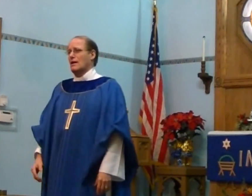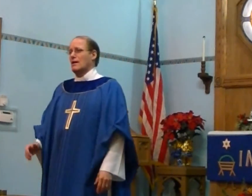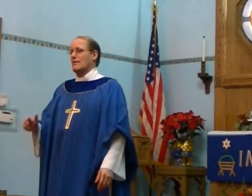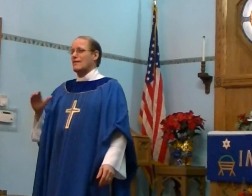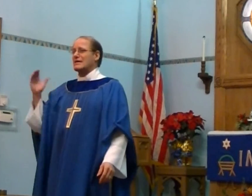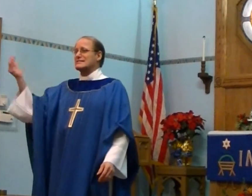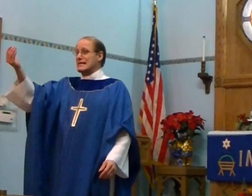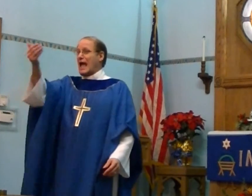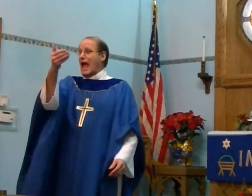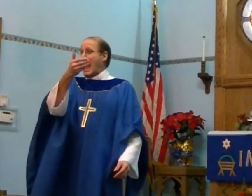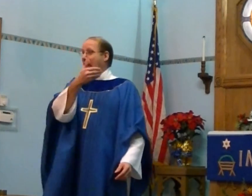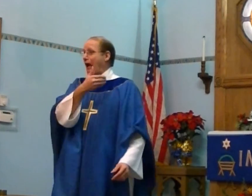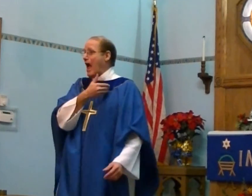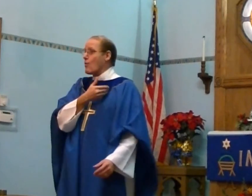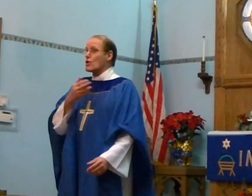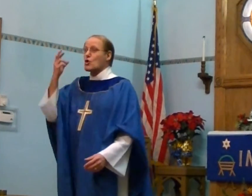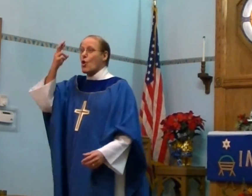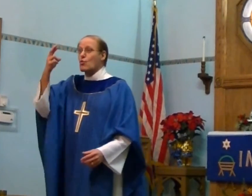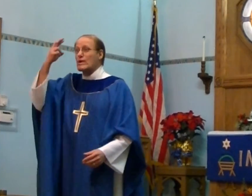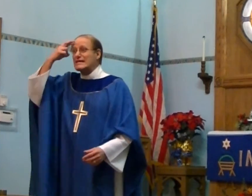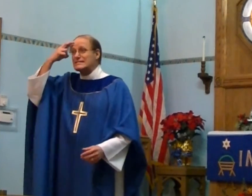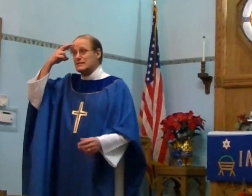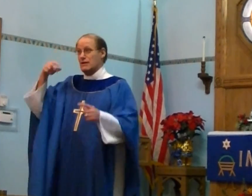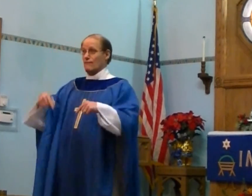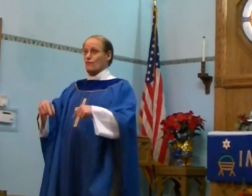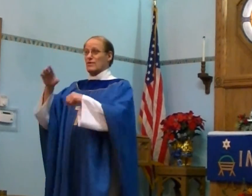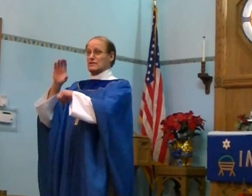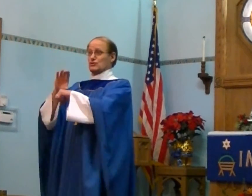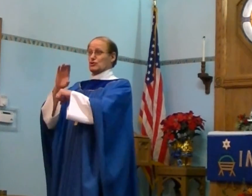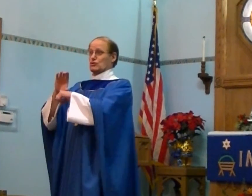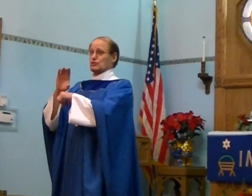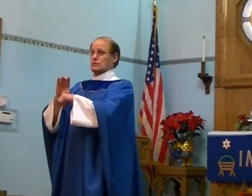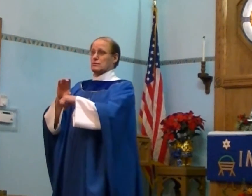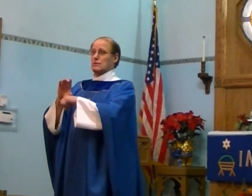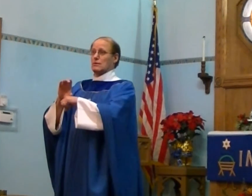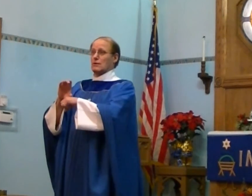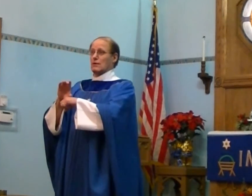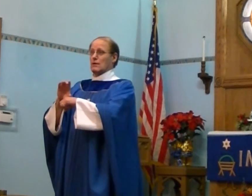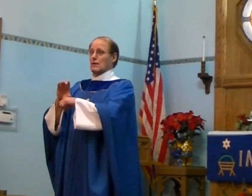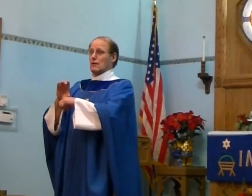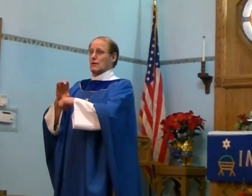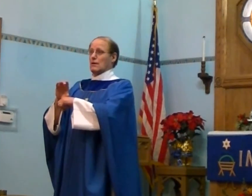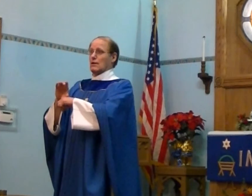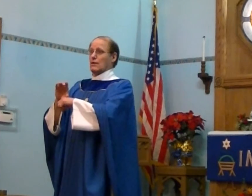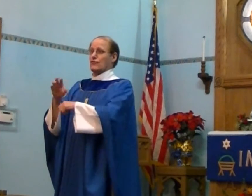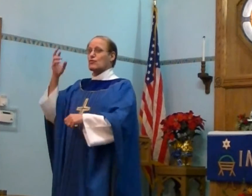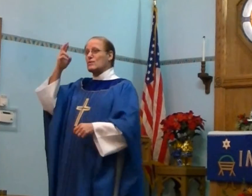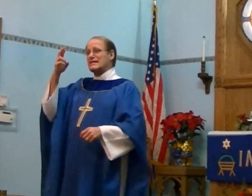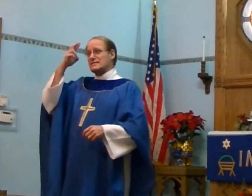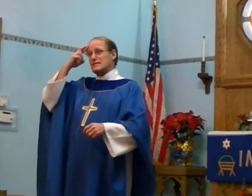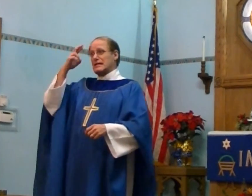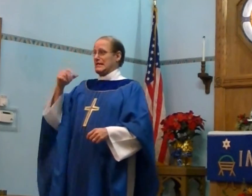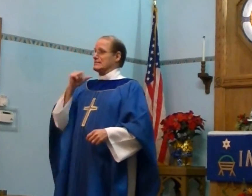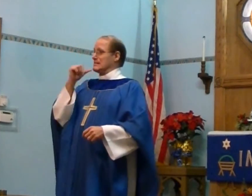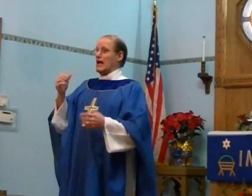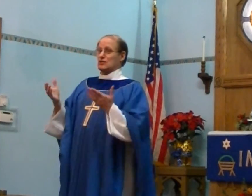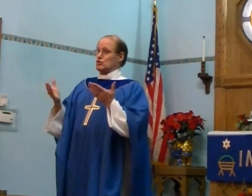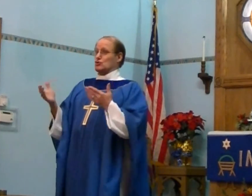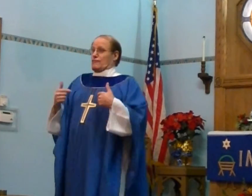that's our reason for this church the reason is not to serve